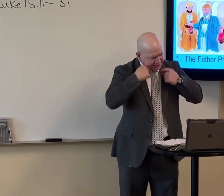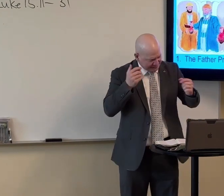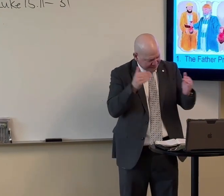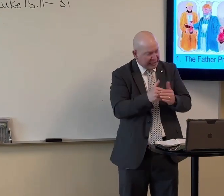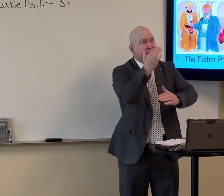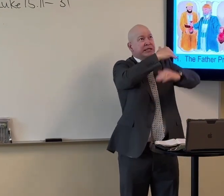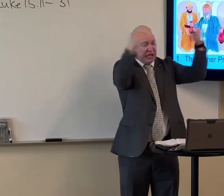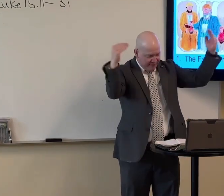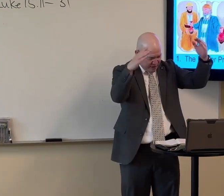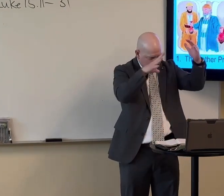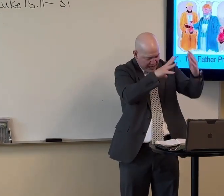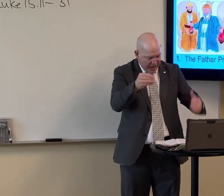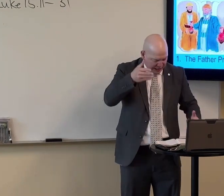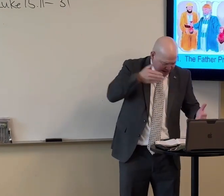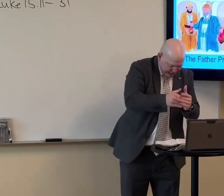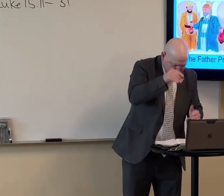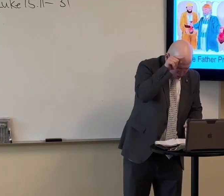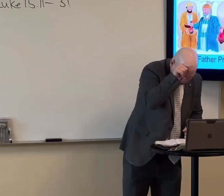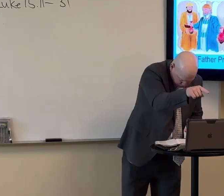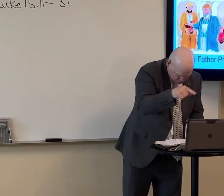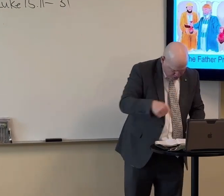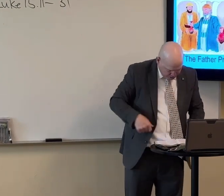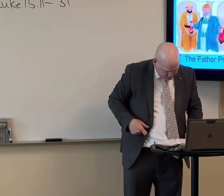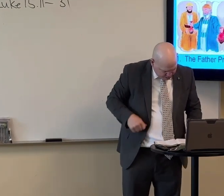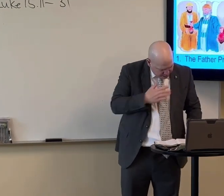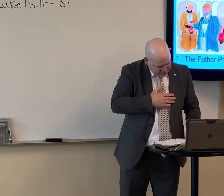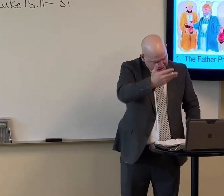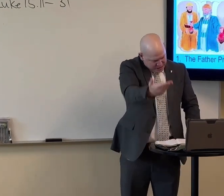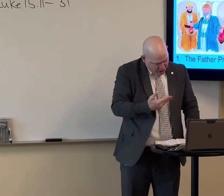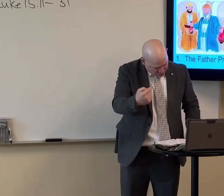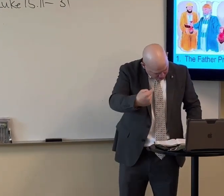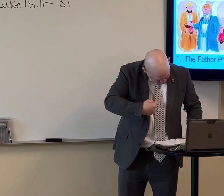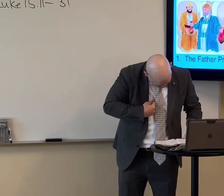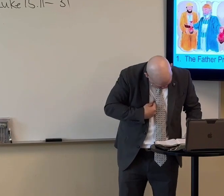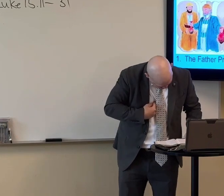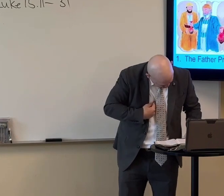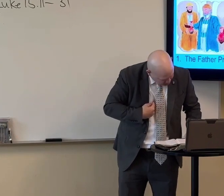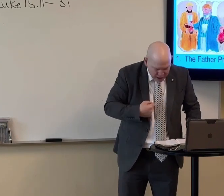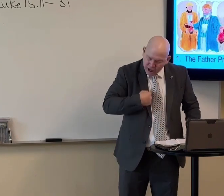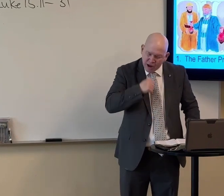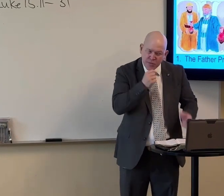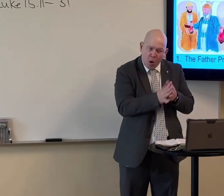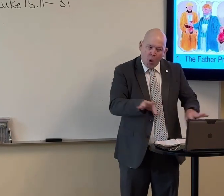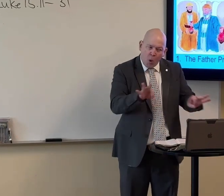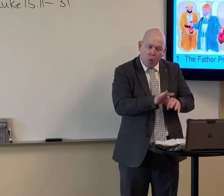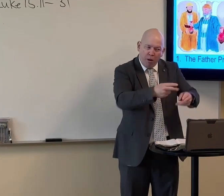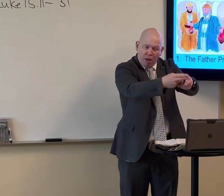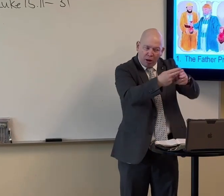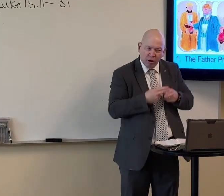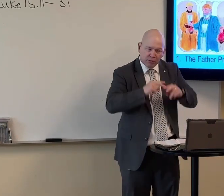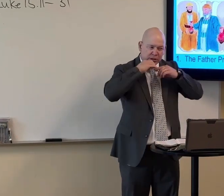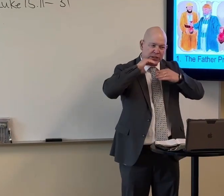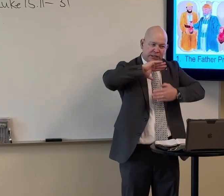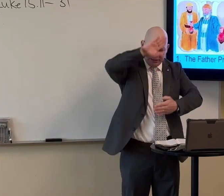I have sinned against heaven and before thee. I am no more worthy